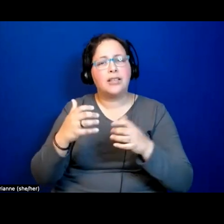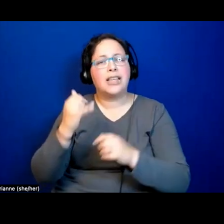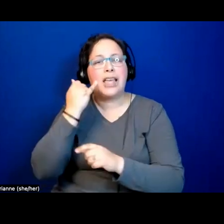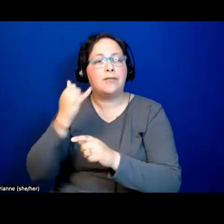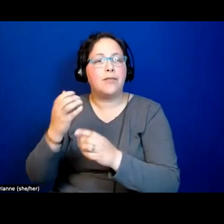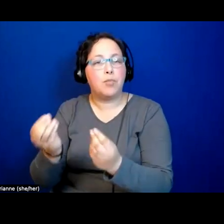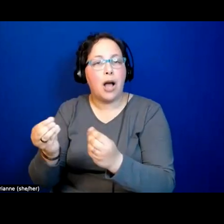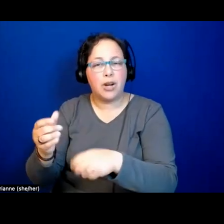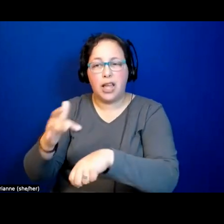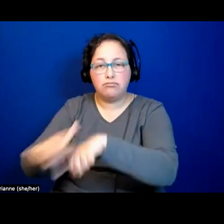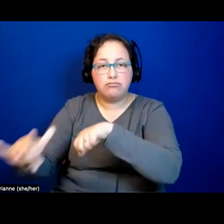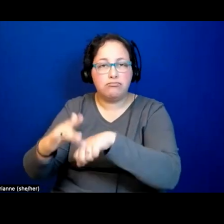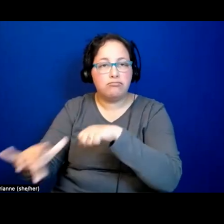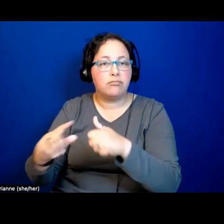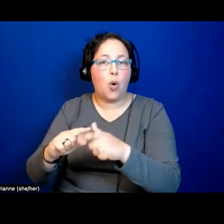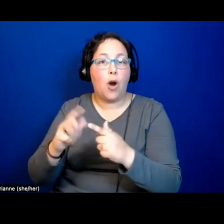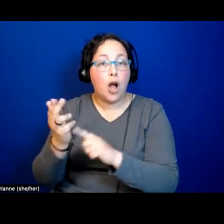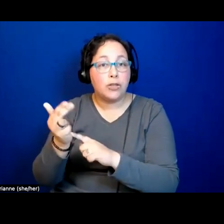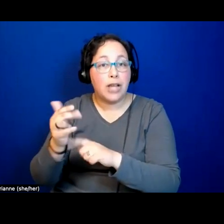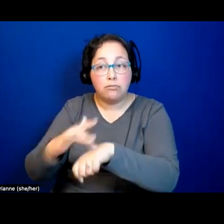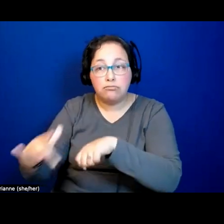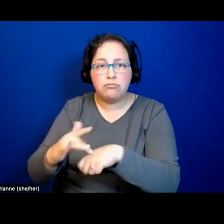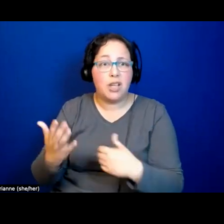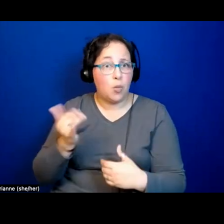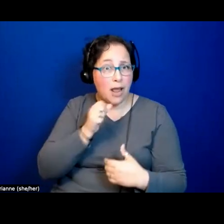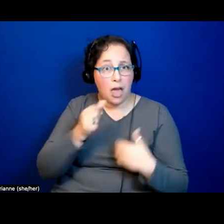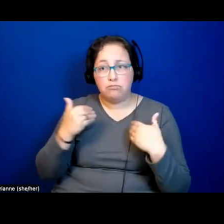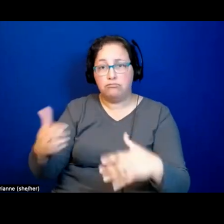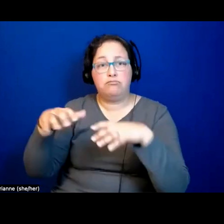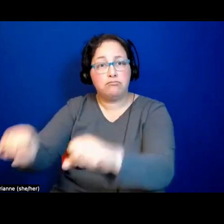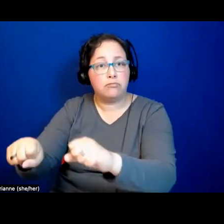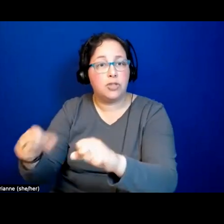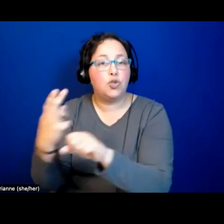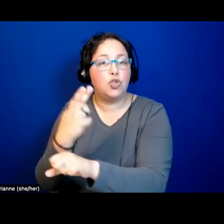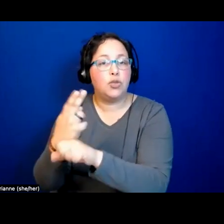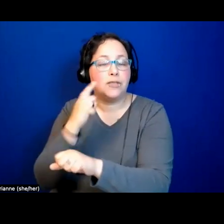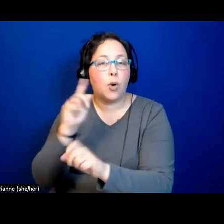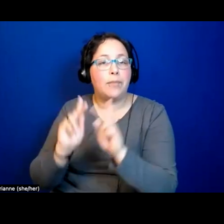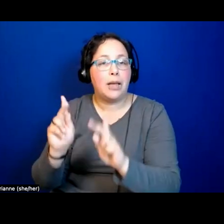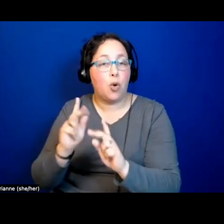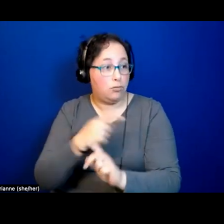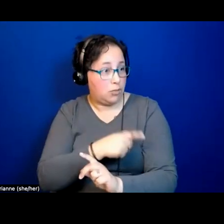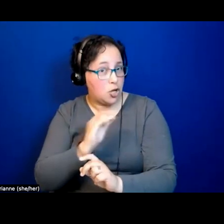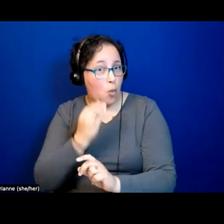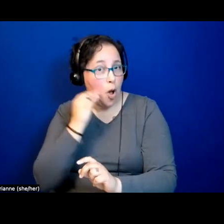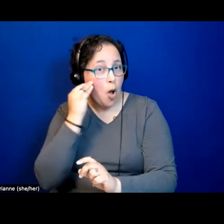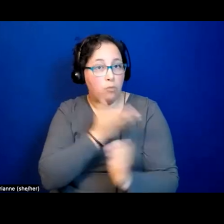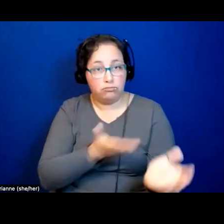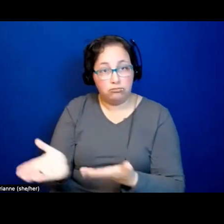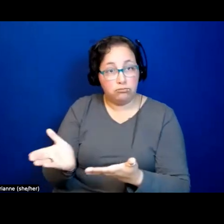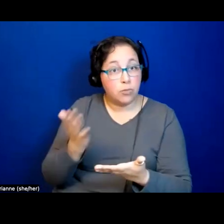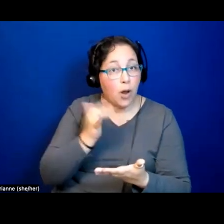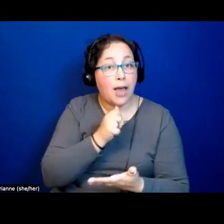or vacant hotels, as I think one of the key tensions was what does democratic slash community